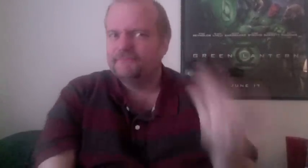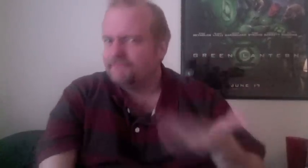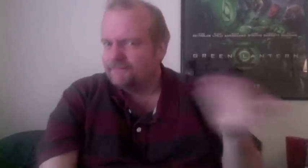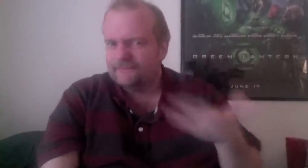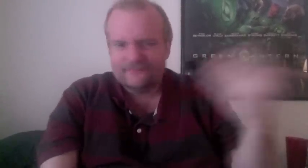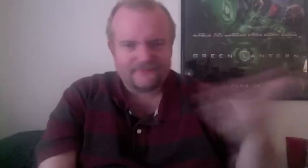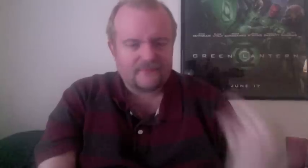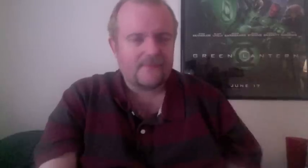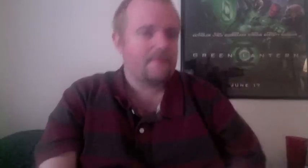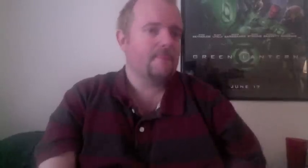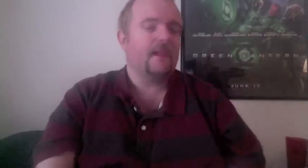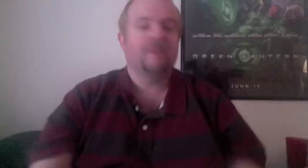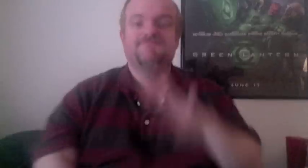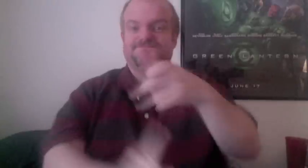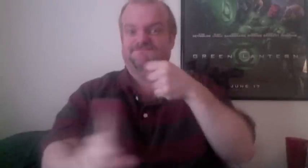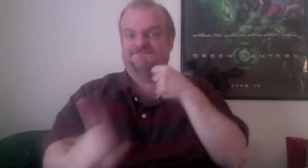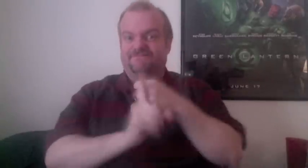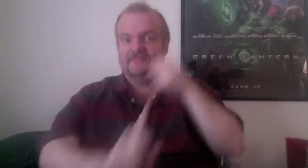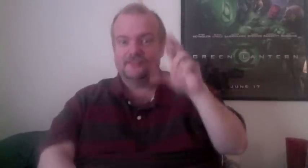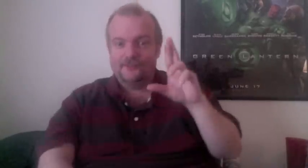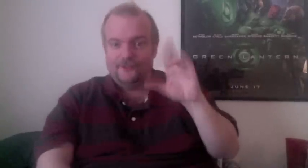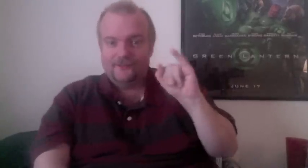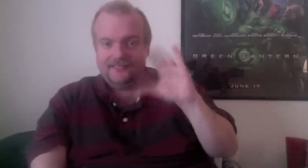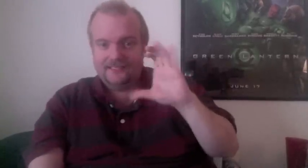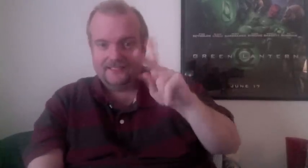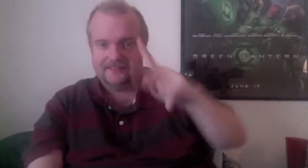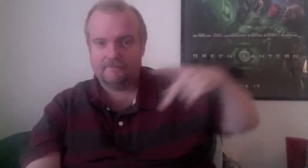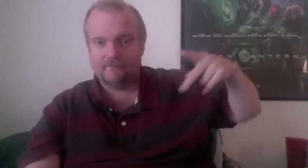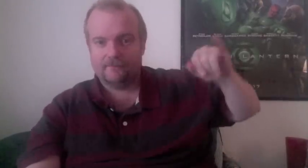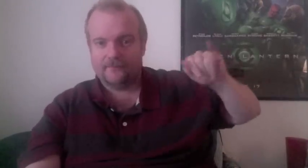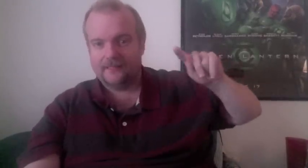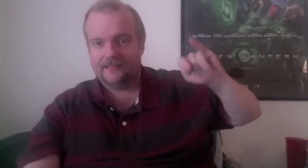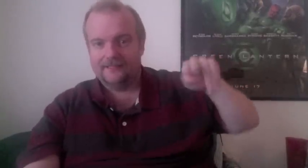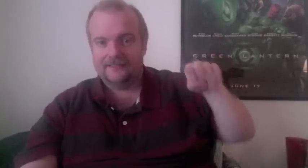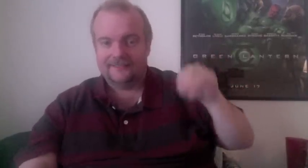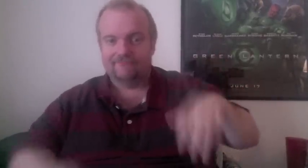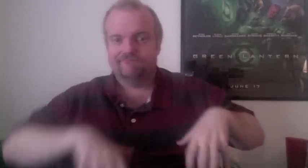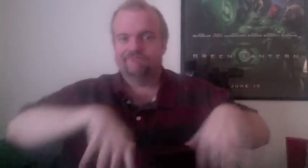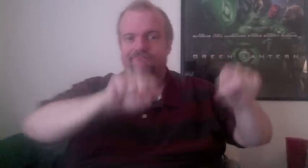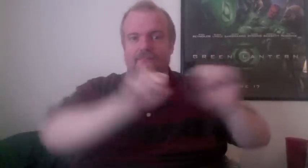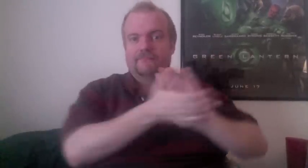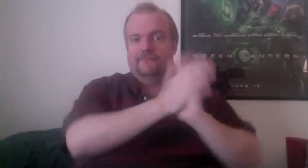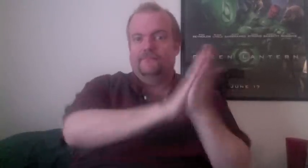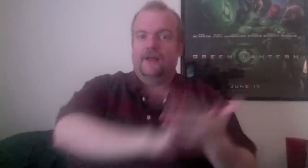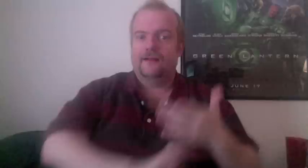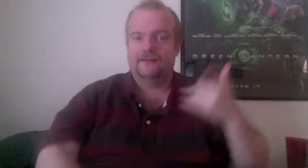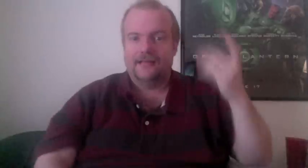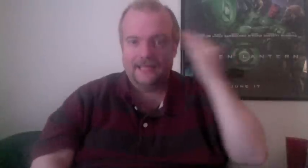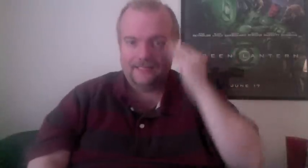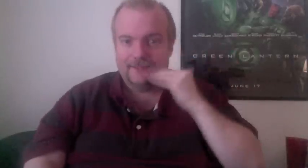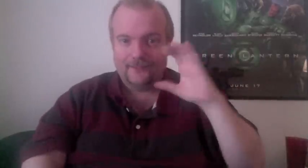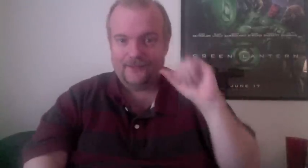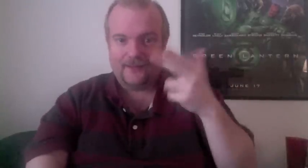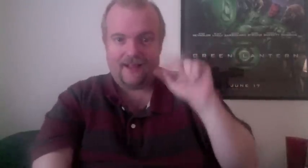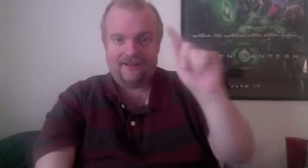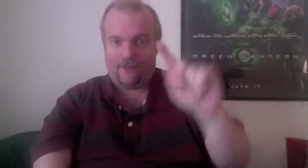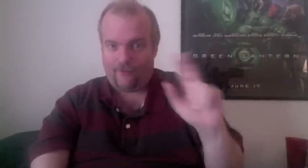That just confirms to me that there are spirits. There are ghosts. They're unseen, but they're there. The energy's there, and